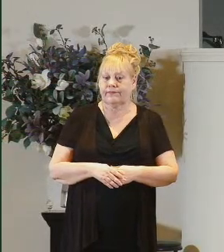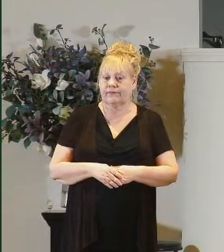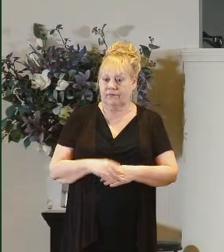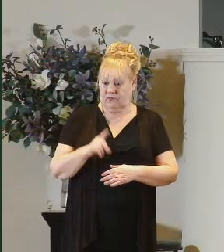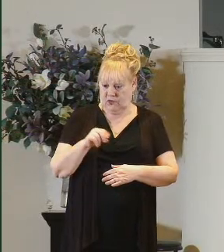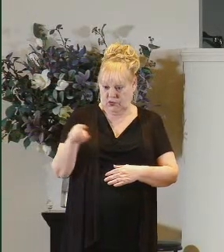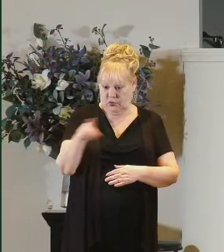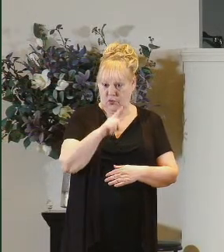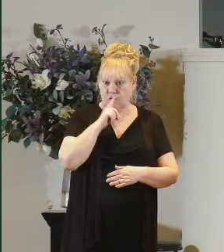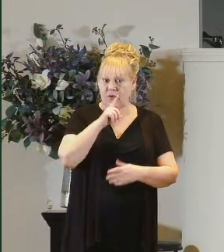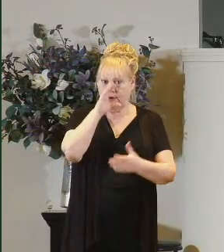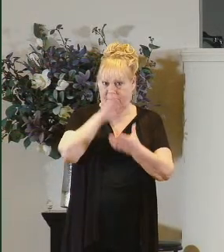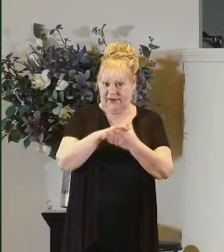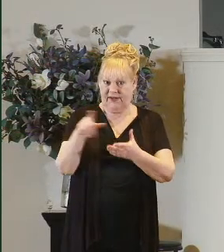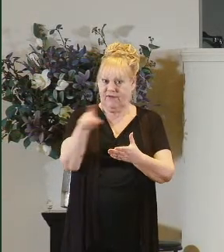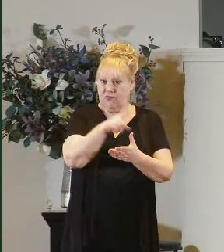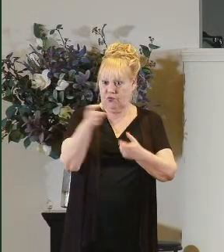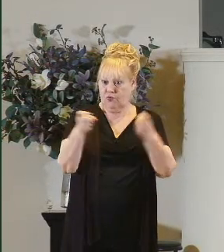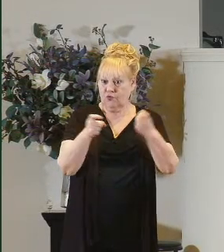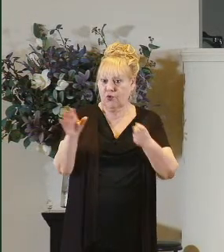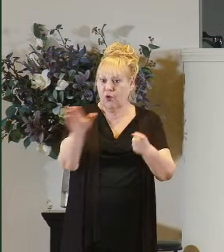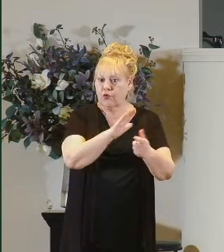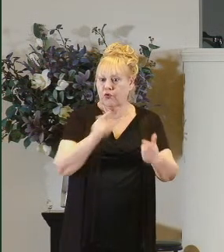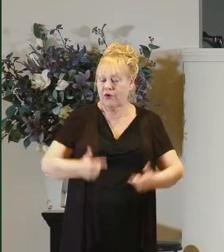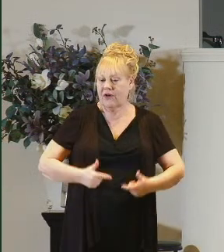do you really believe you have control of your life